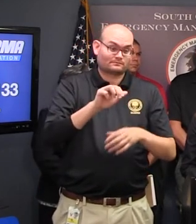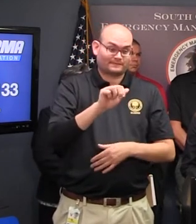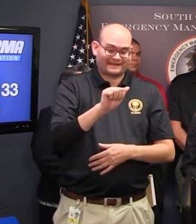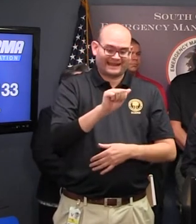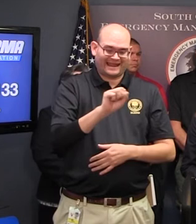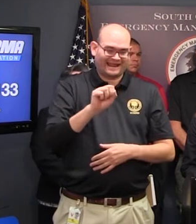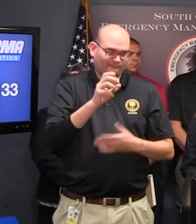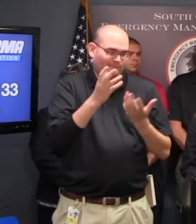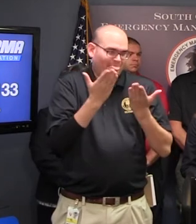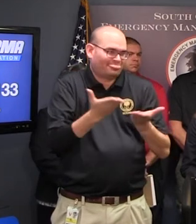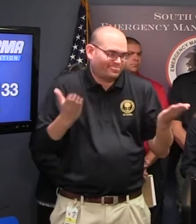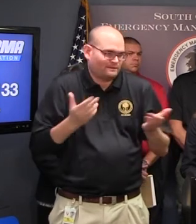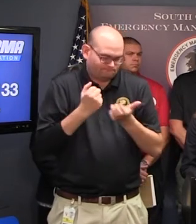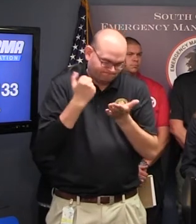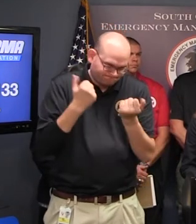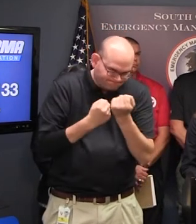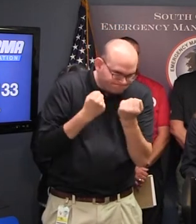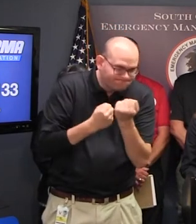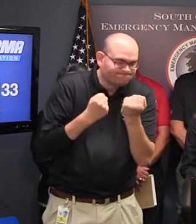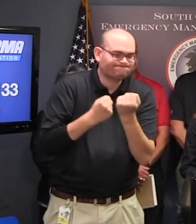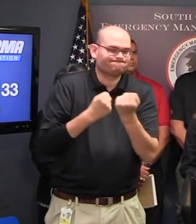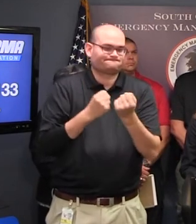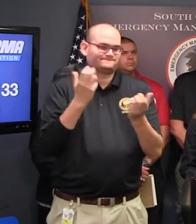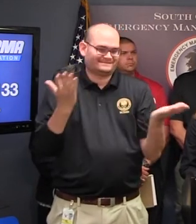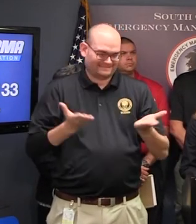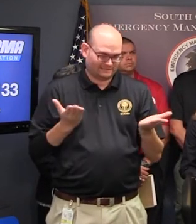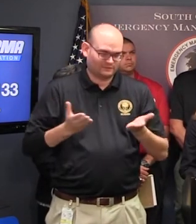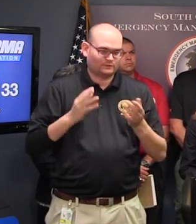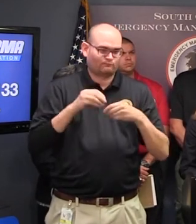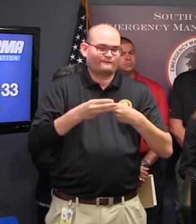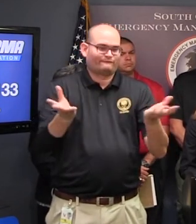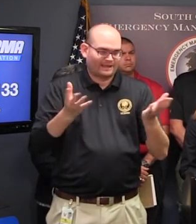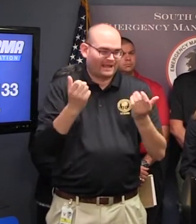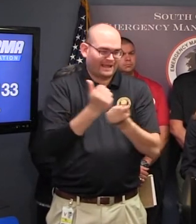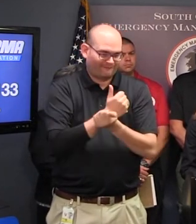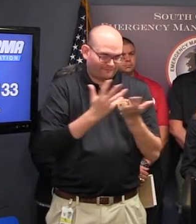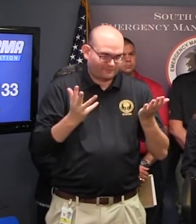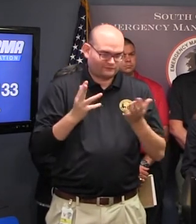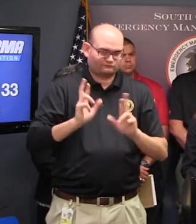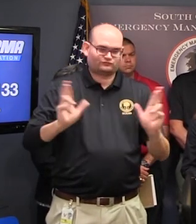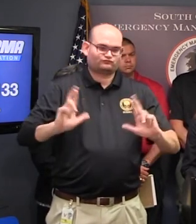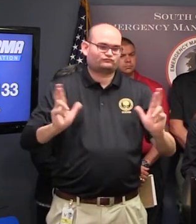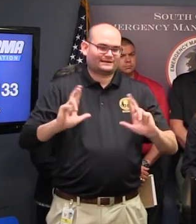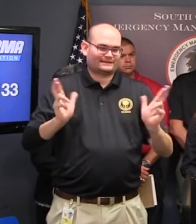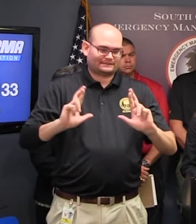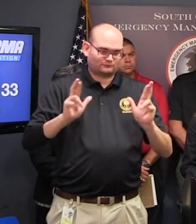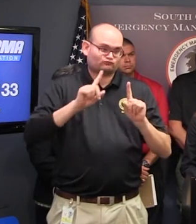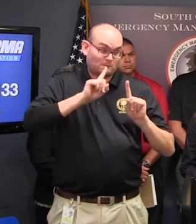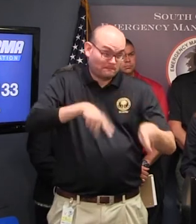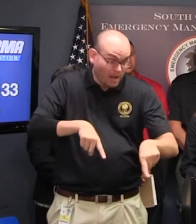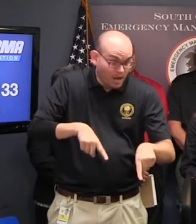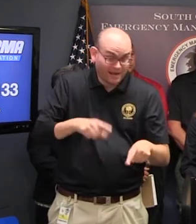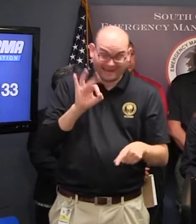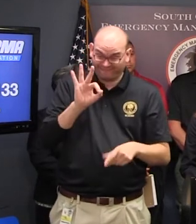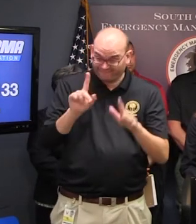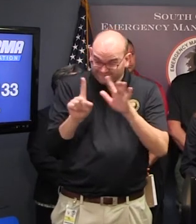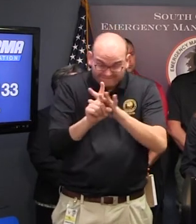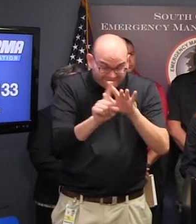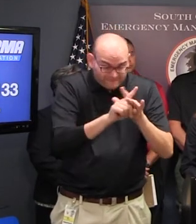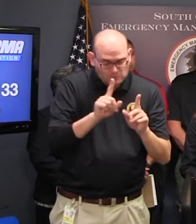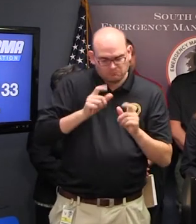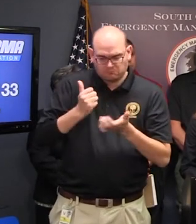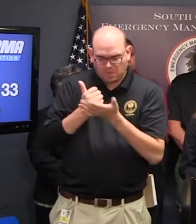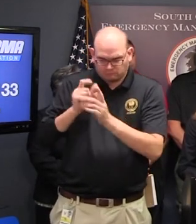state they all stand ready to mobilize and respond to any needs we may have within our state with close watch on our